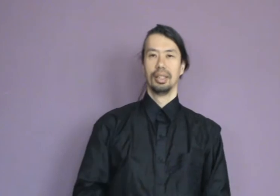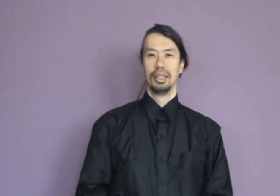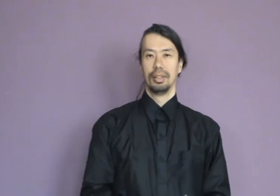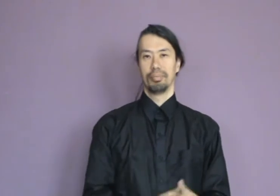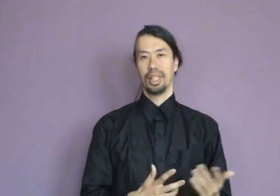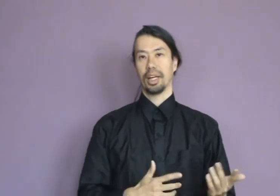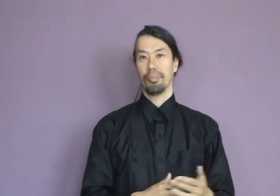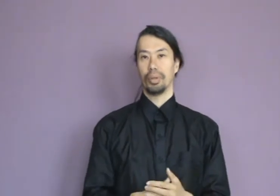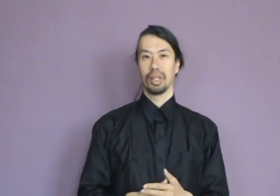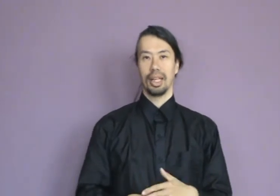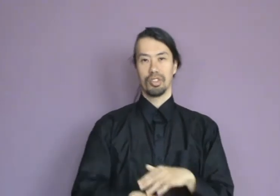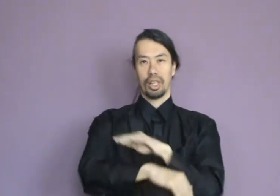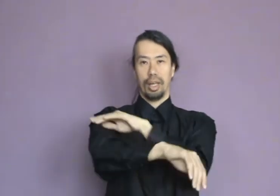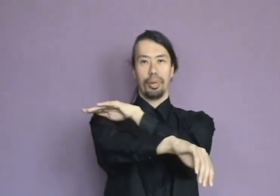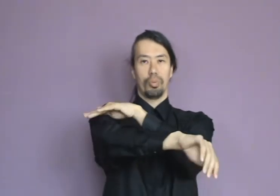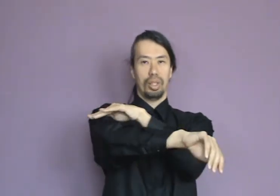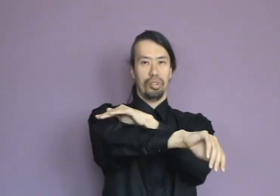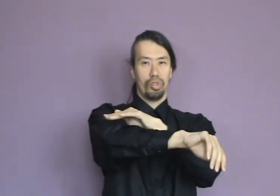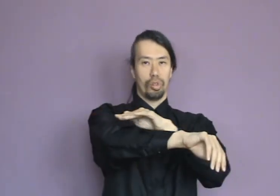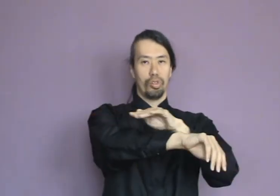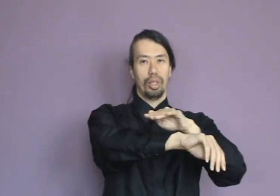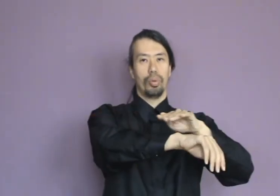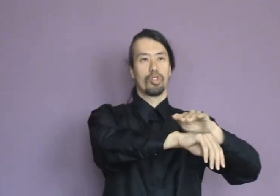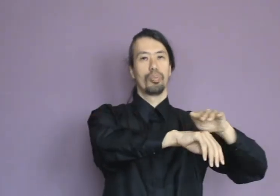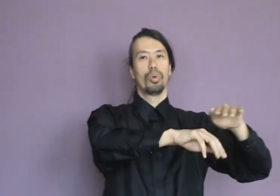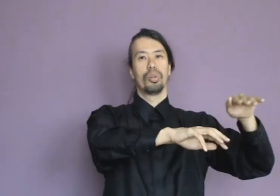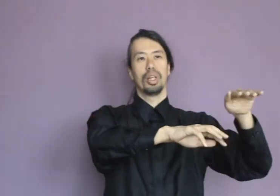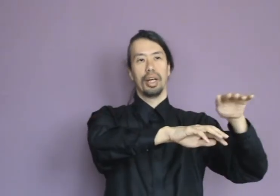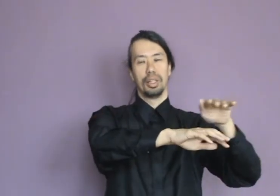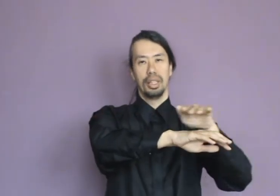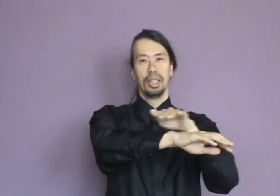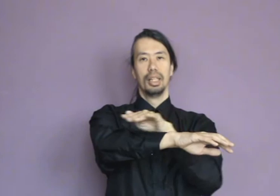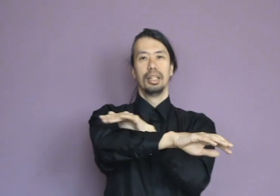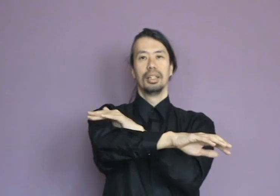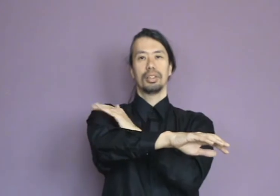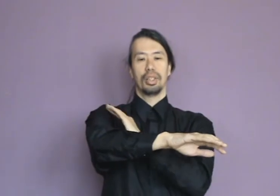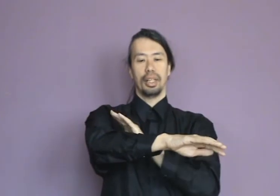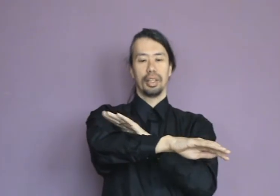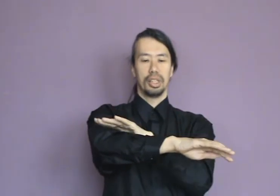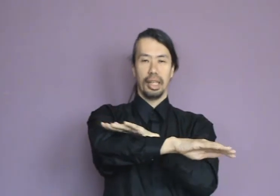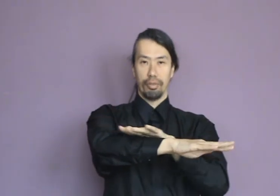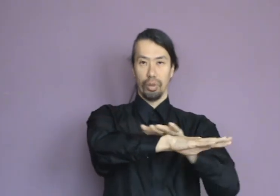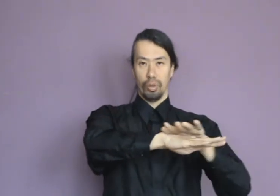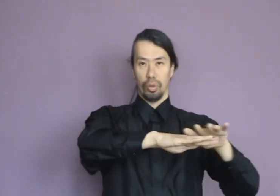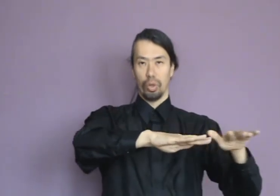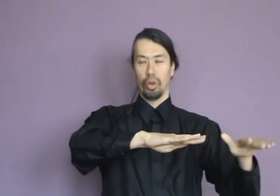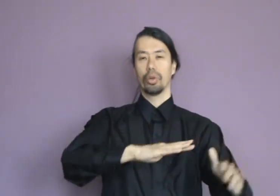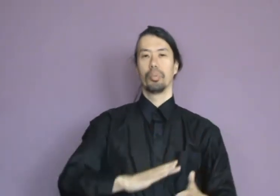jagged mountain landscape. And with this, you're in a way smoothing the energy, so that the energy level all along the